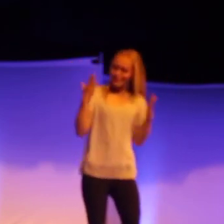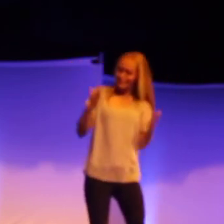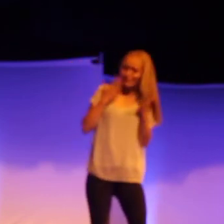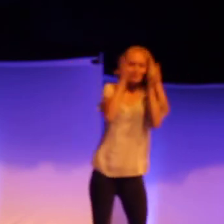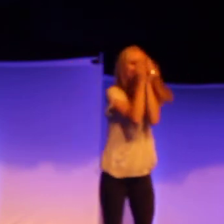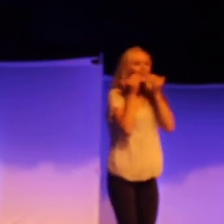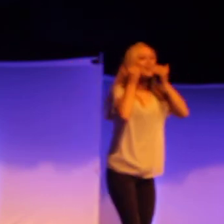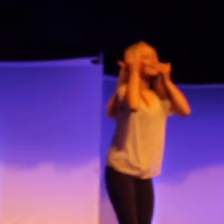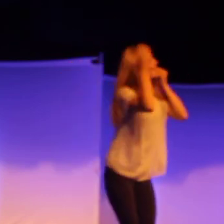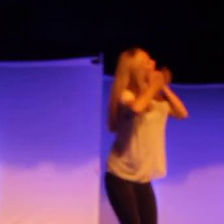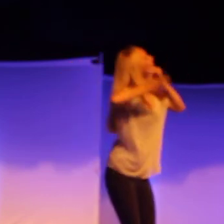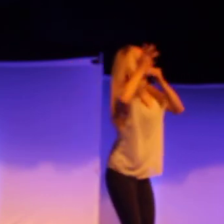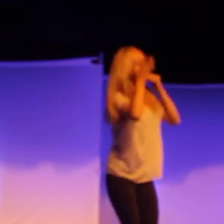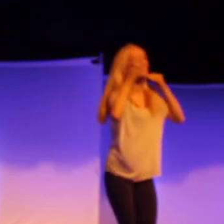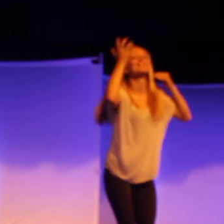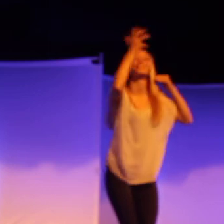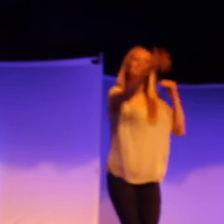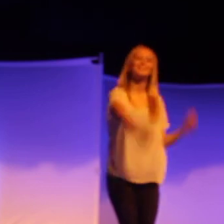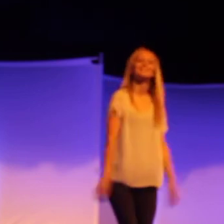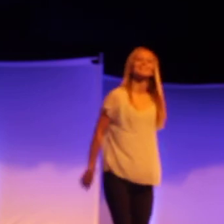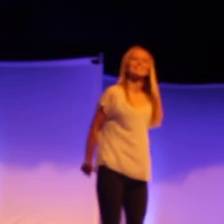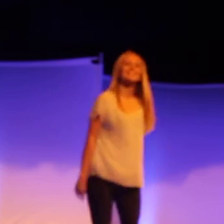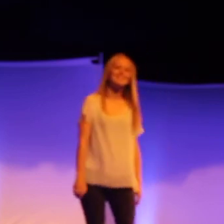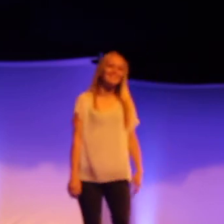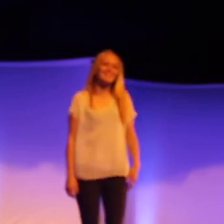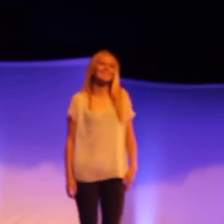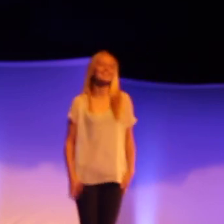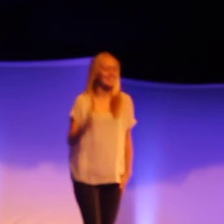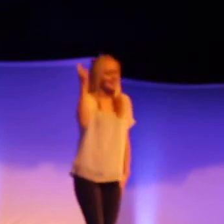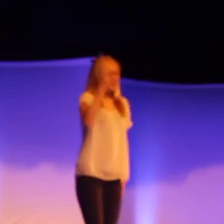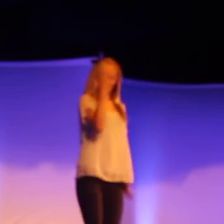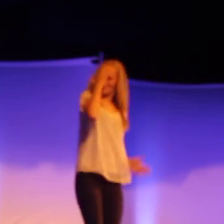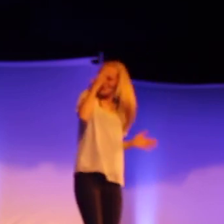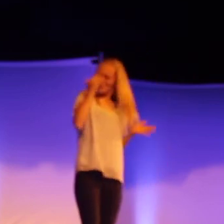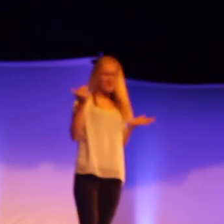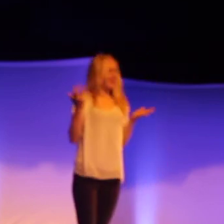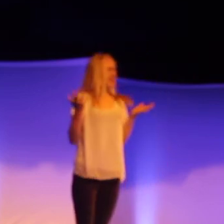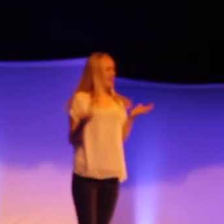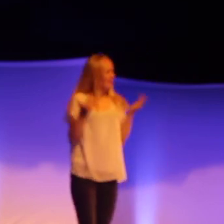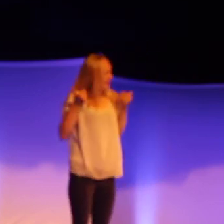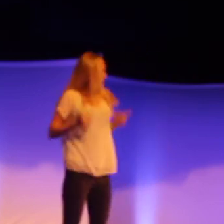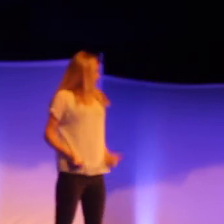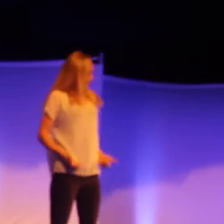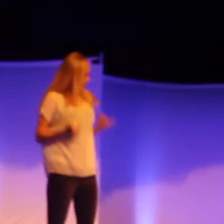reason why I